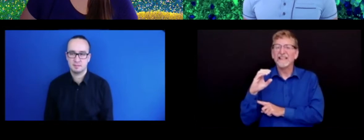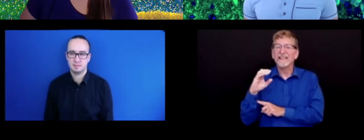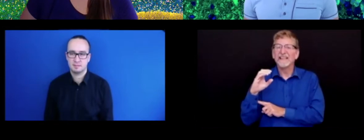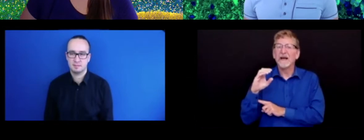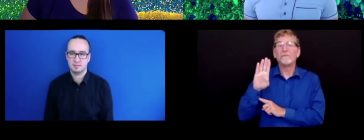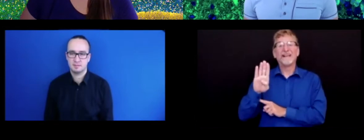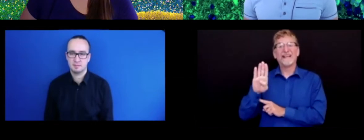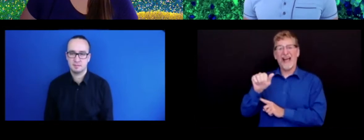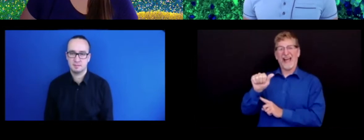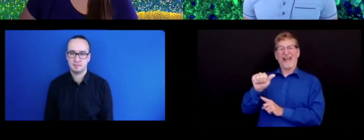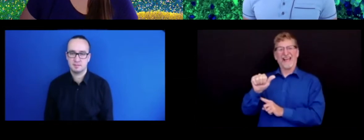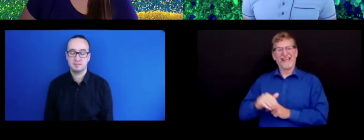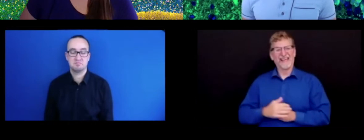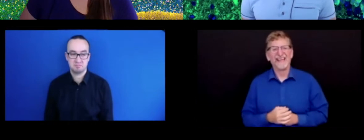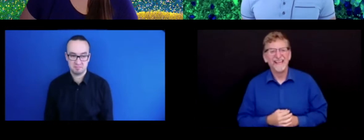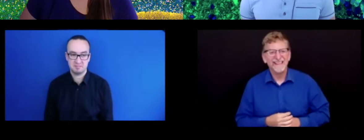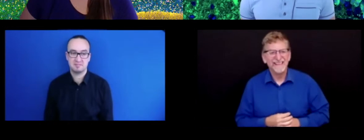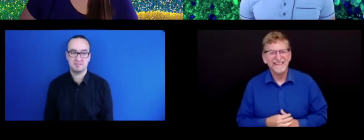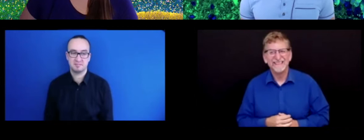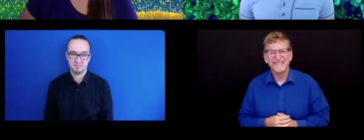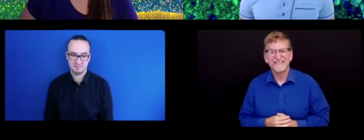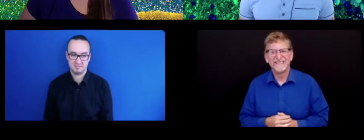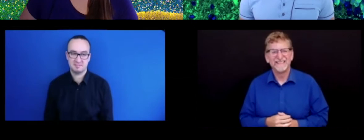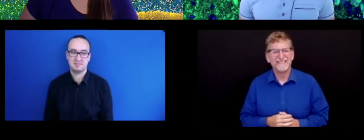C. B. A.